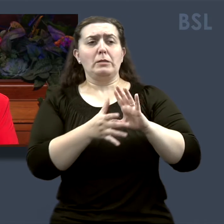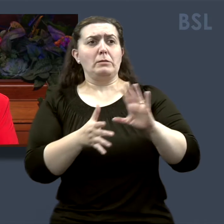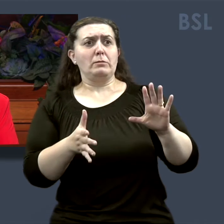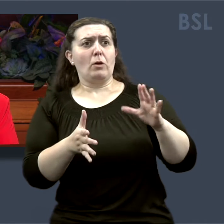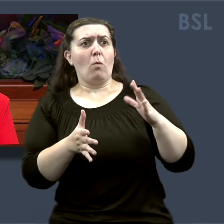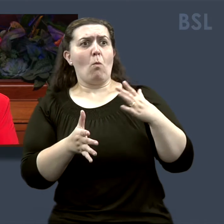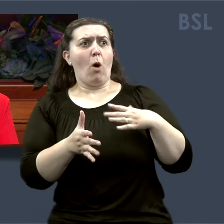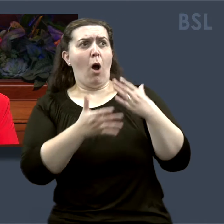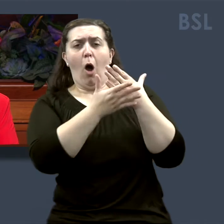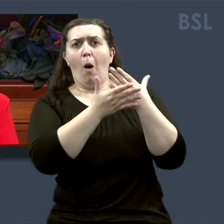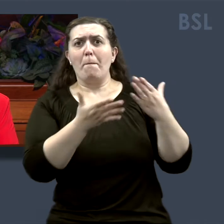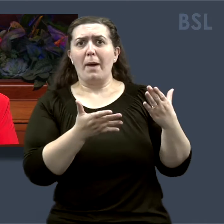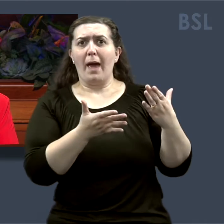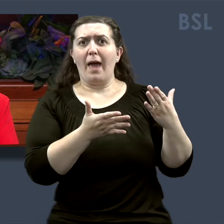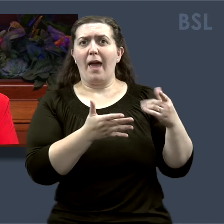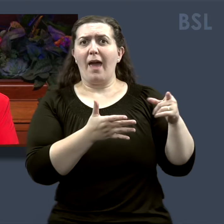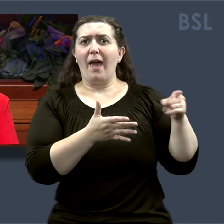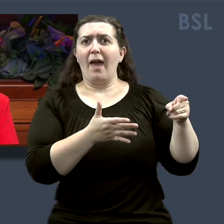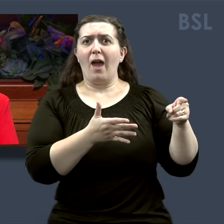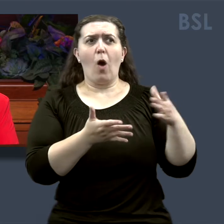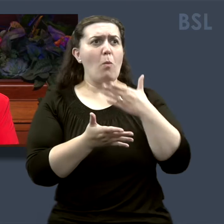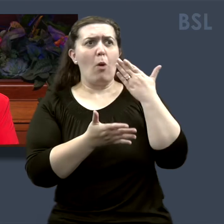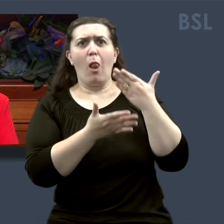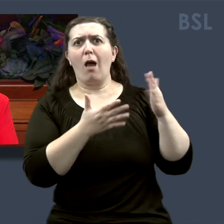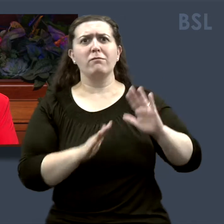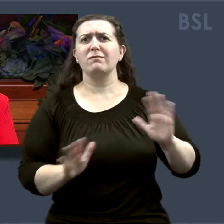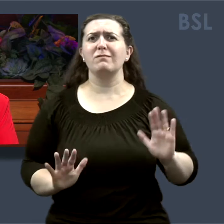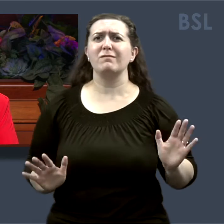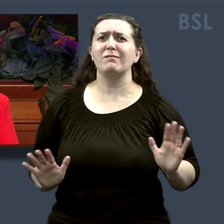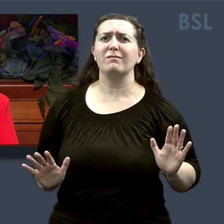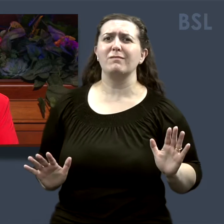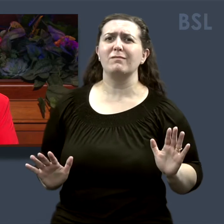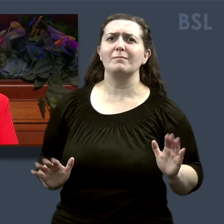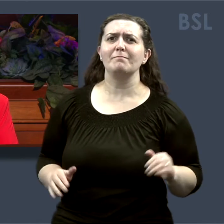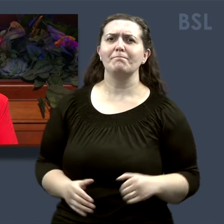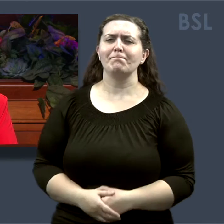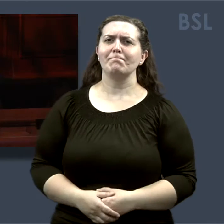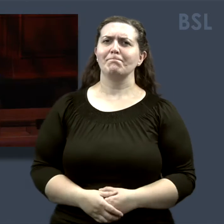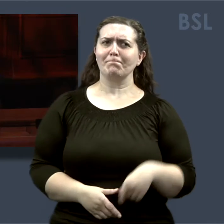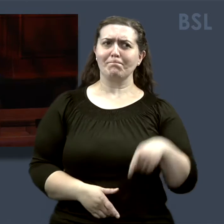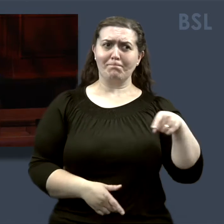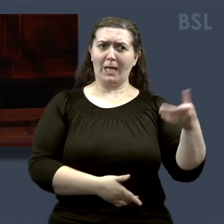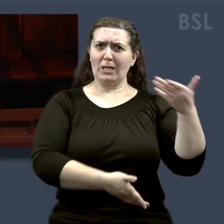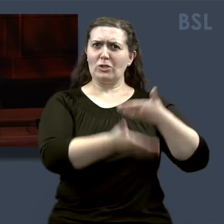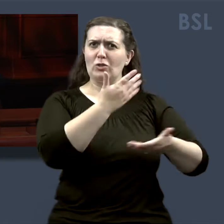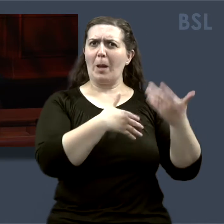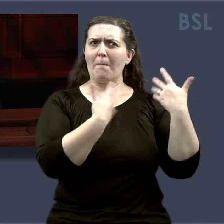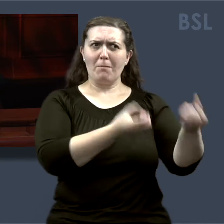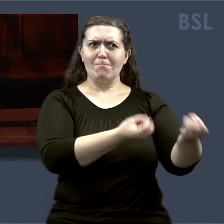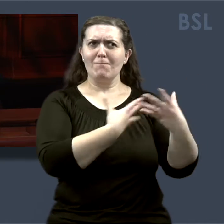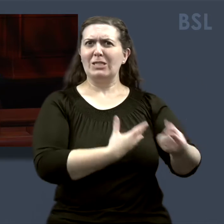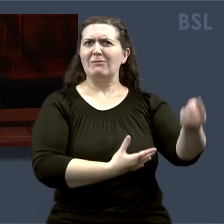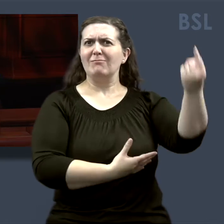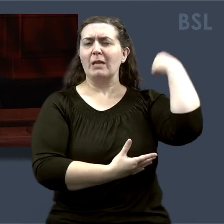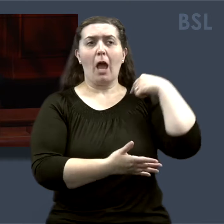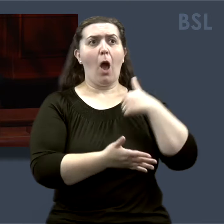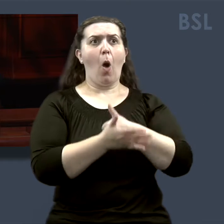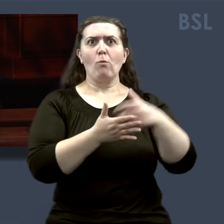desire to obey Jack or a lack of love for him. I heard this story years ago and have never